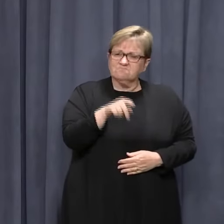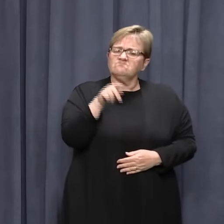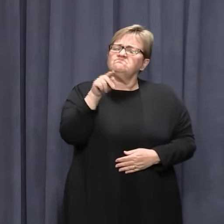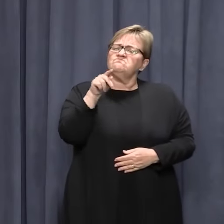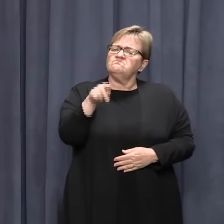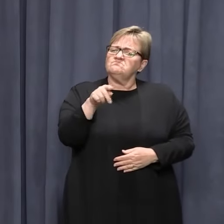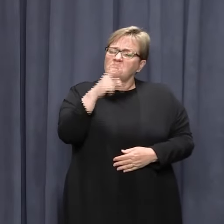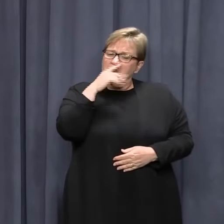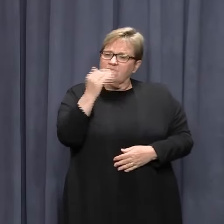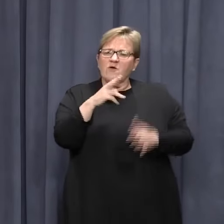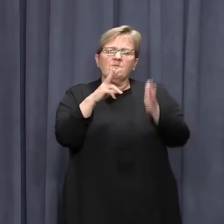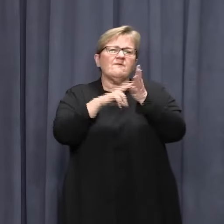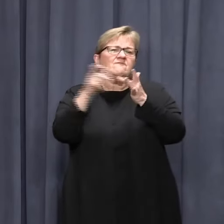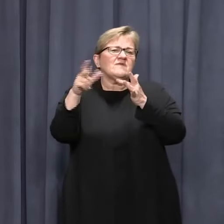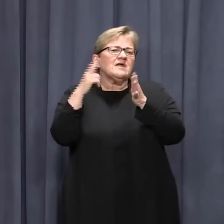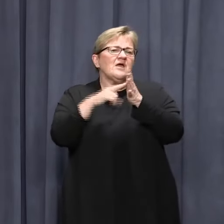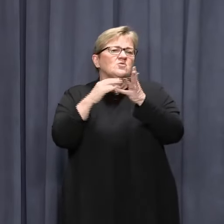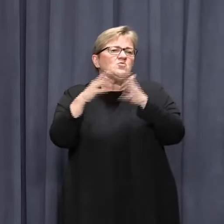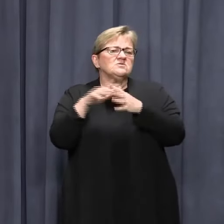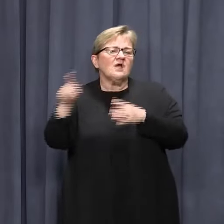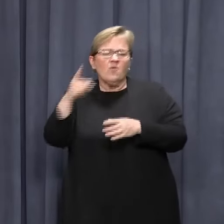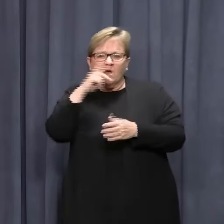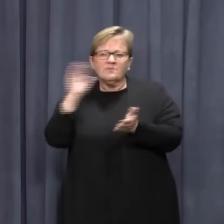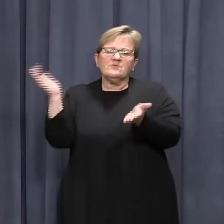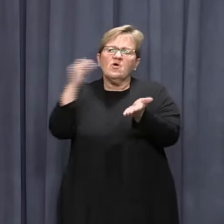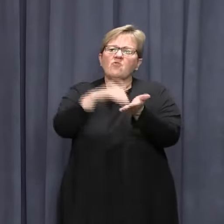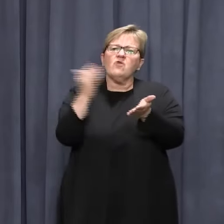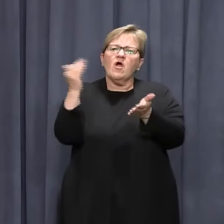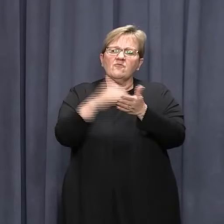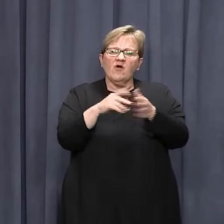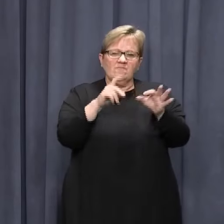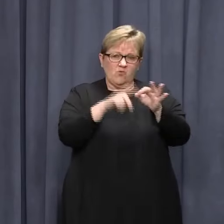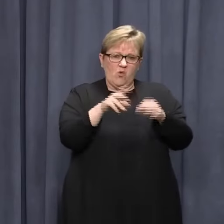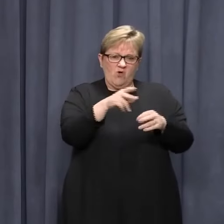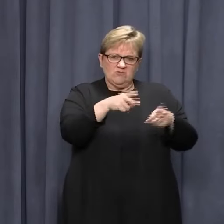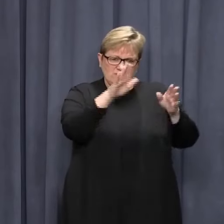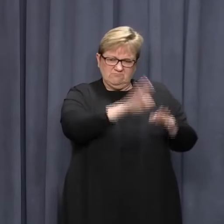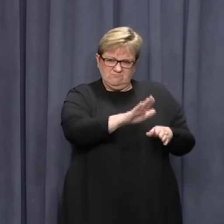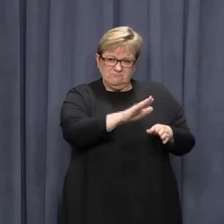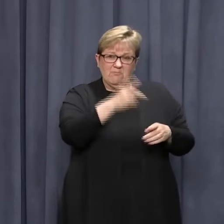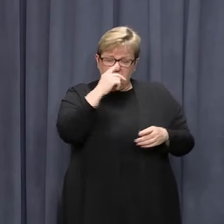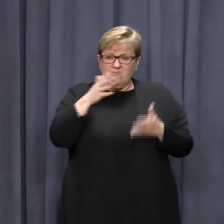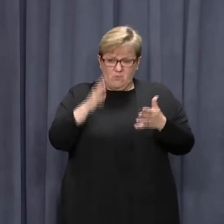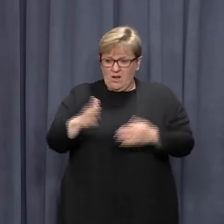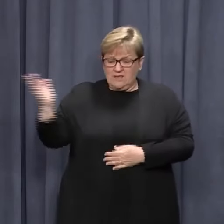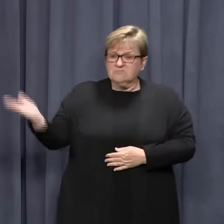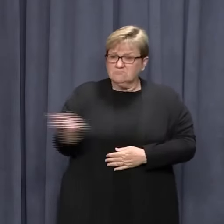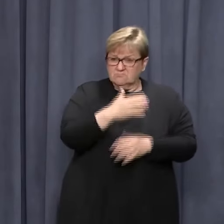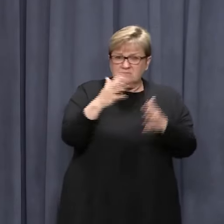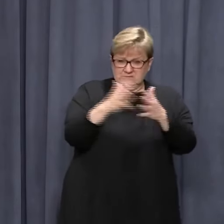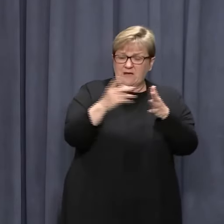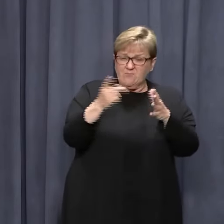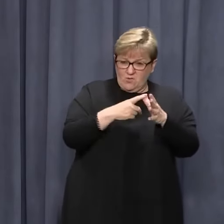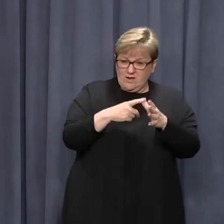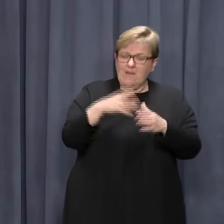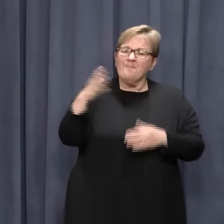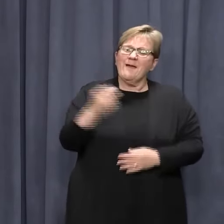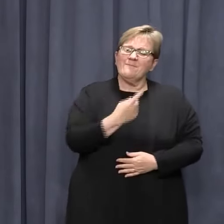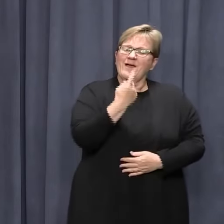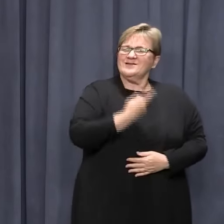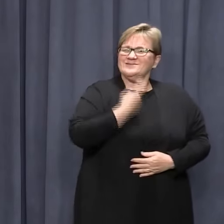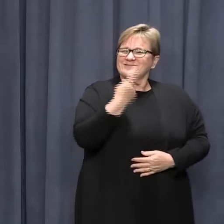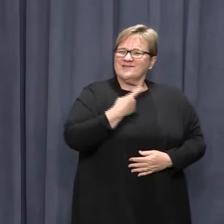predominantly Victorian and NSW arrivals who have been permitted to enter WA but are required to self